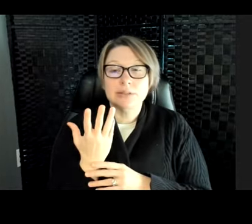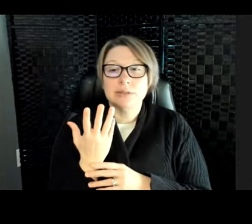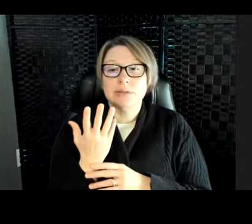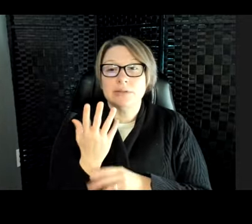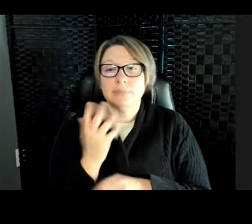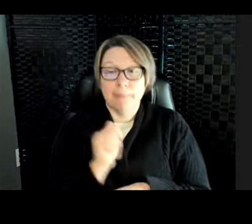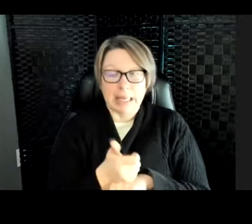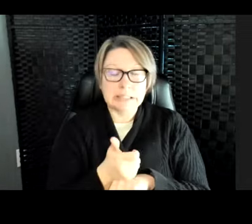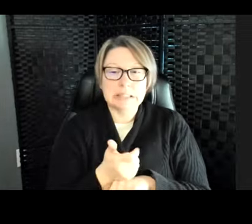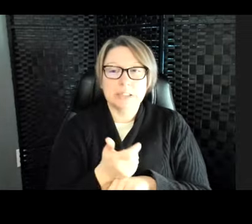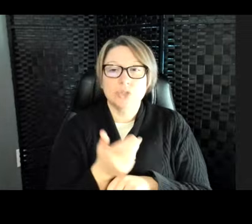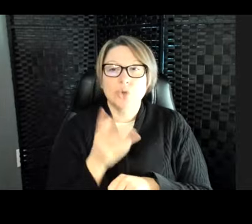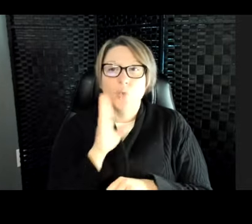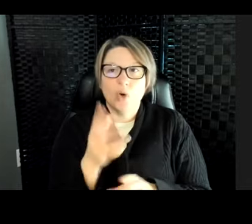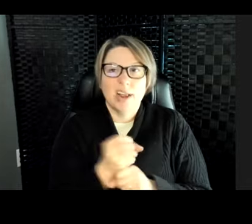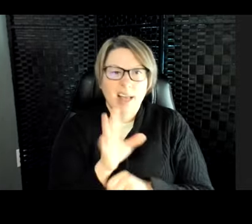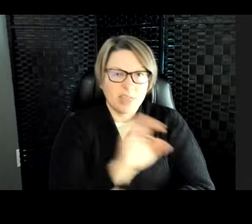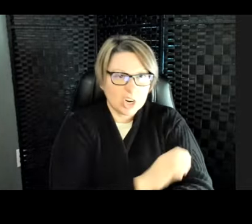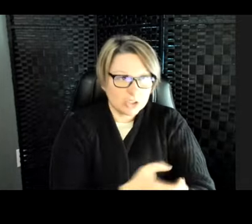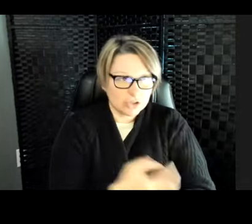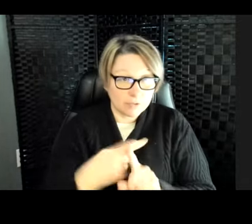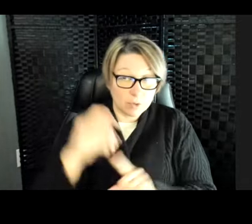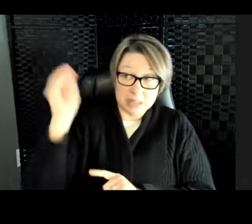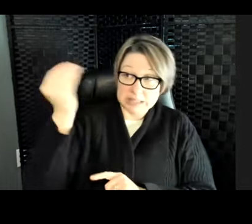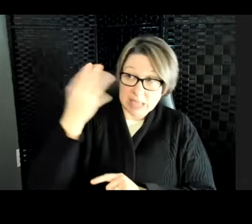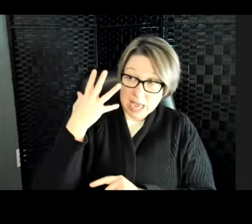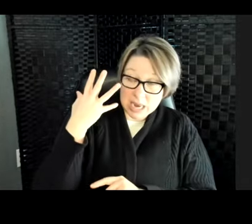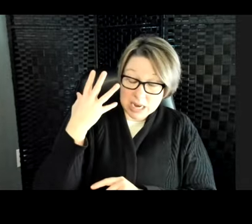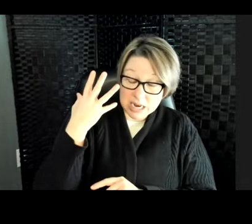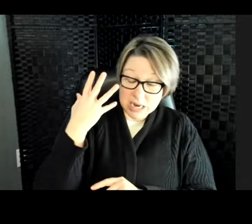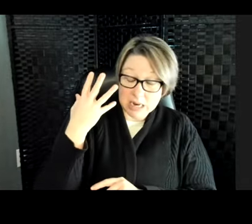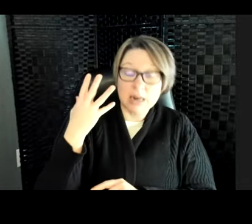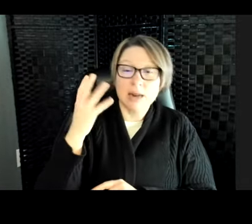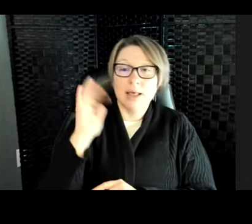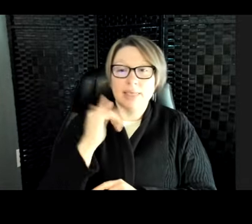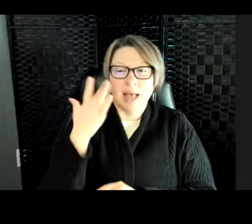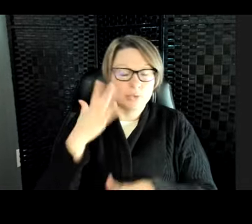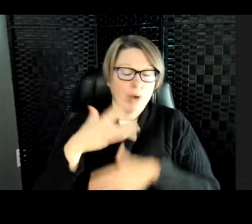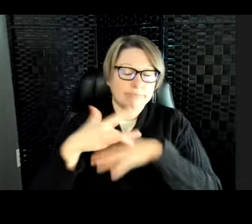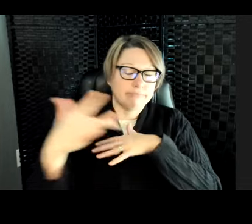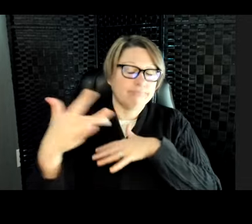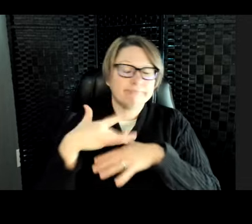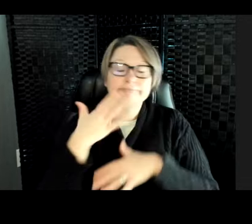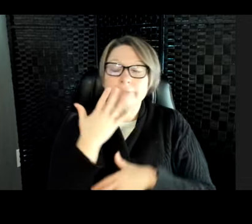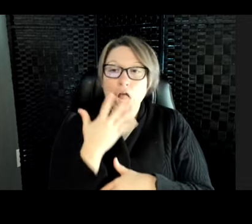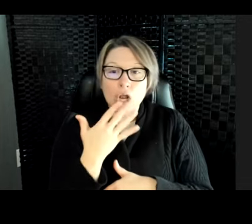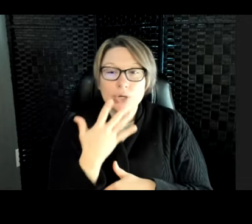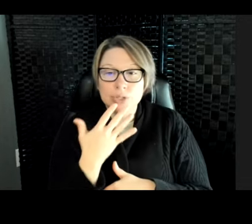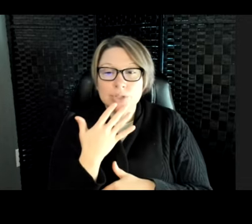their energy from the sun. And that's why they're such vibrant colors, because coral reefs are found in shallower